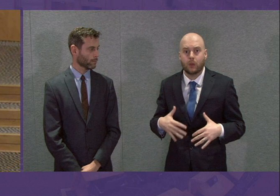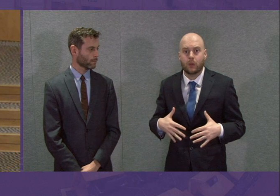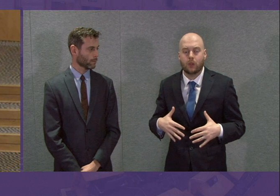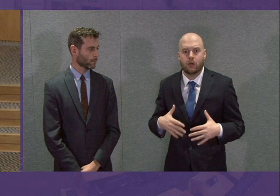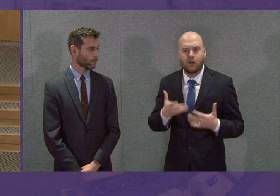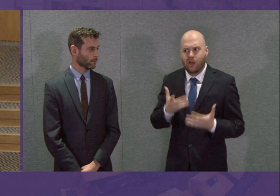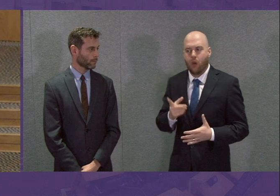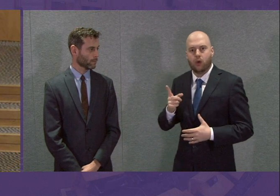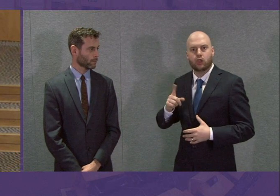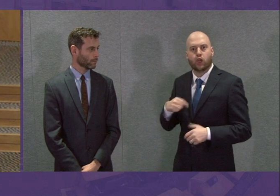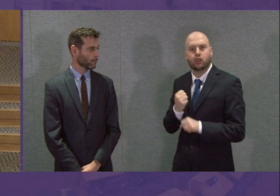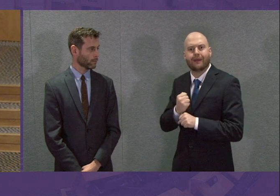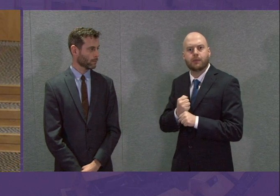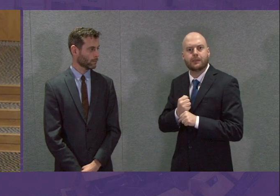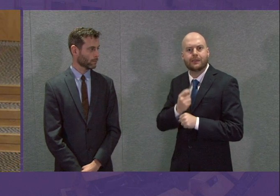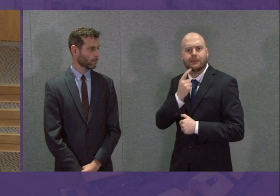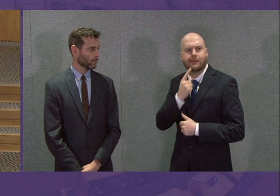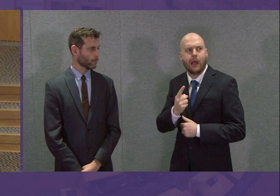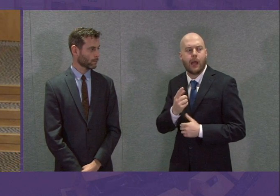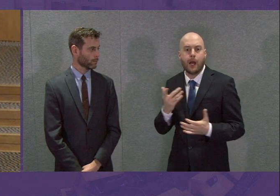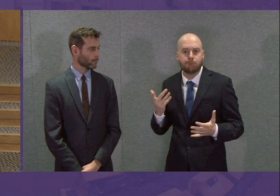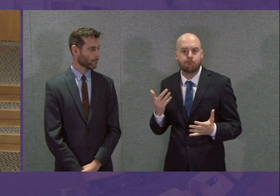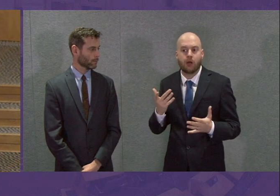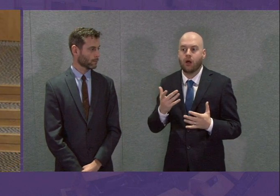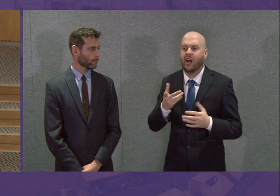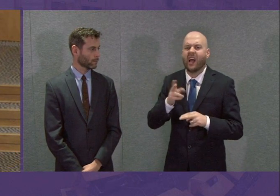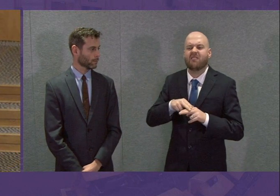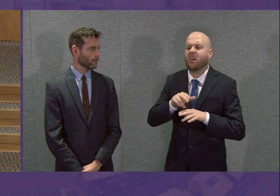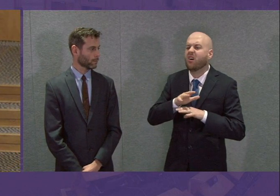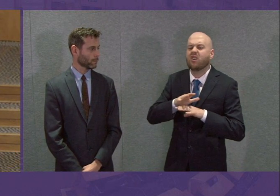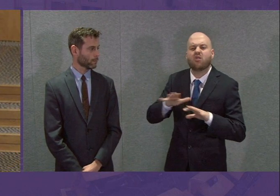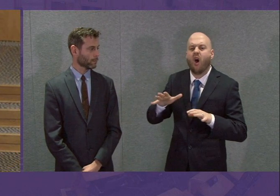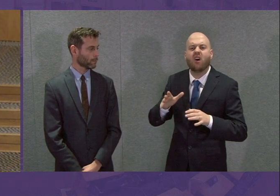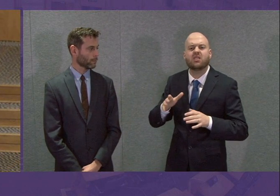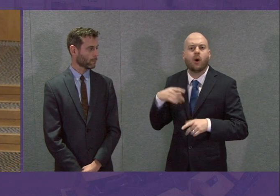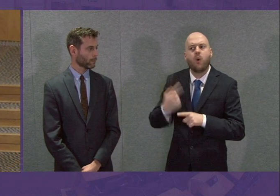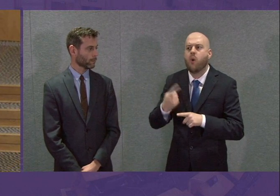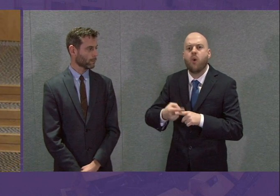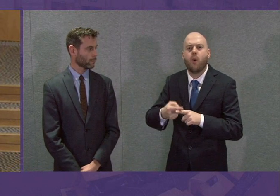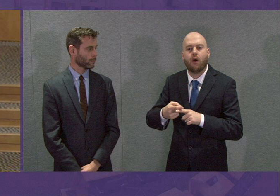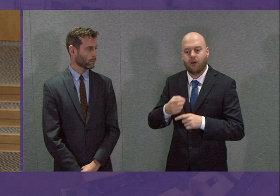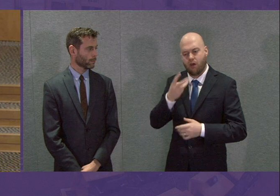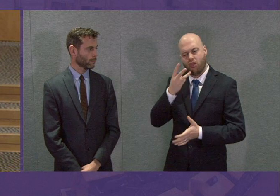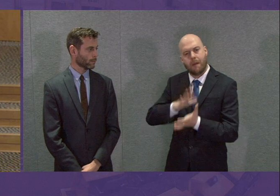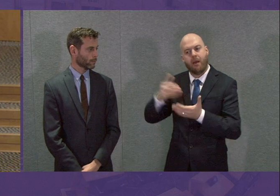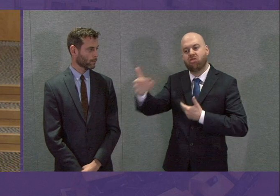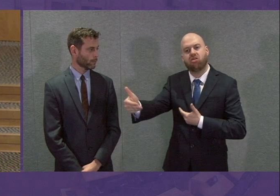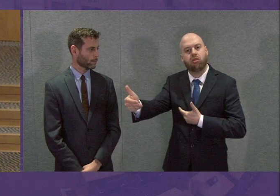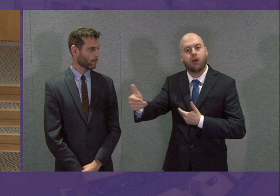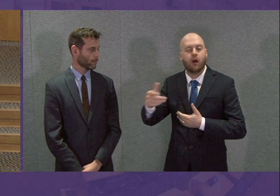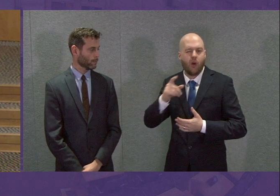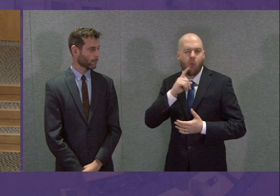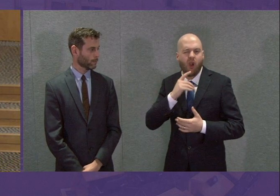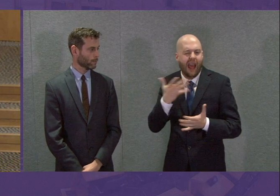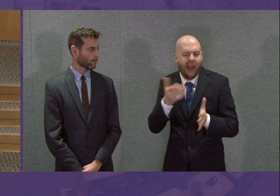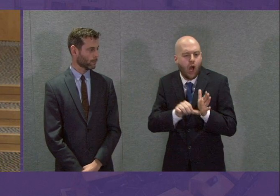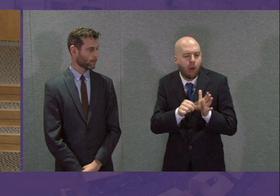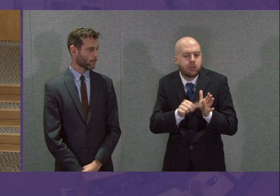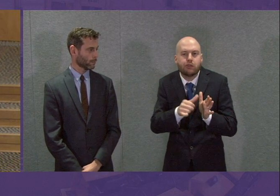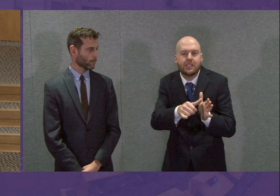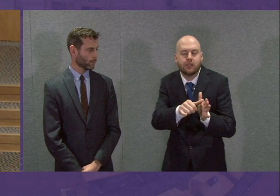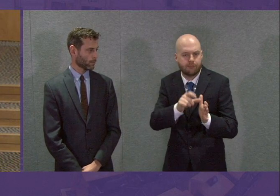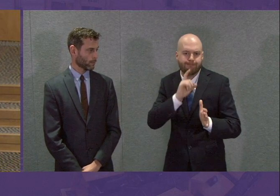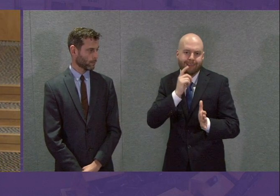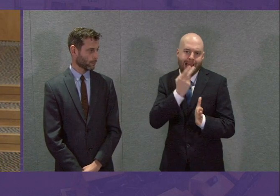that they are cancelling all non-urgent surgery for three months due to the COVID-19 virus.